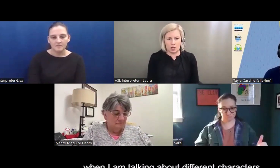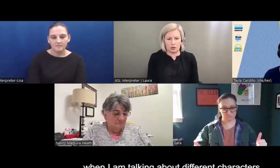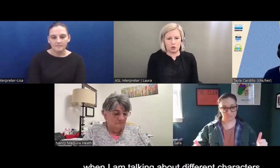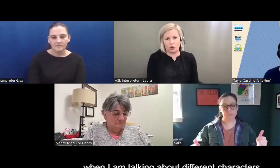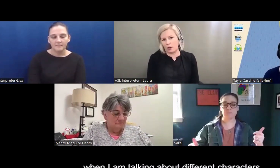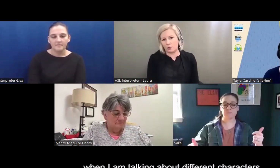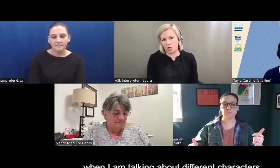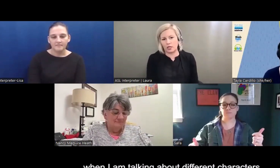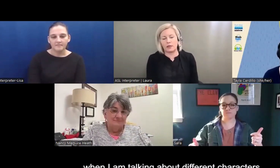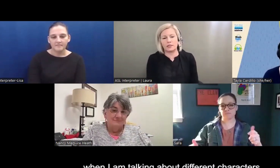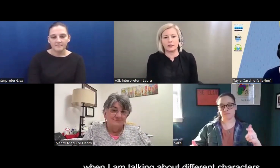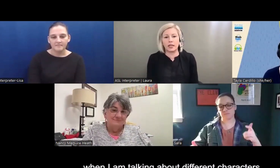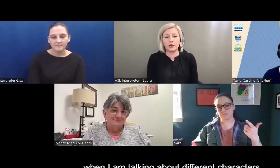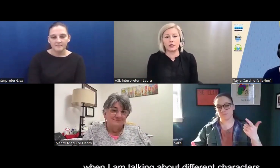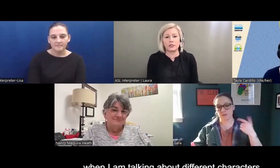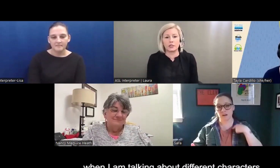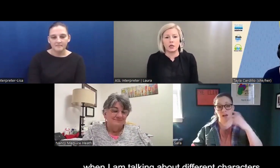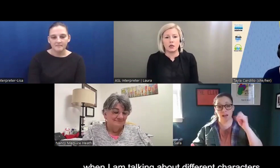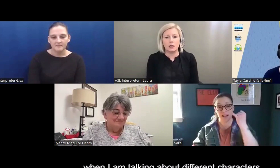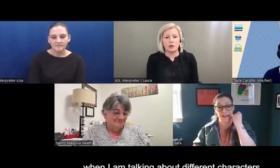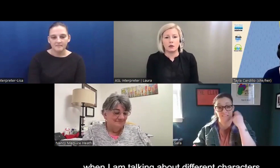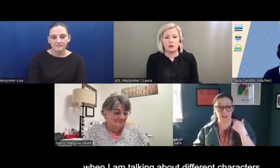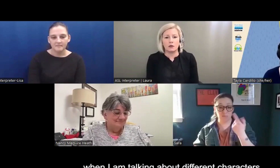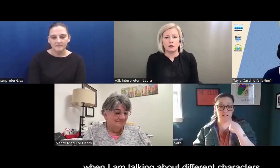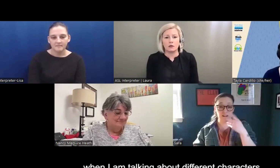know, you know, when I'm talking about different characters.